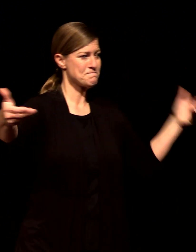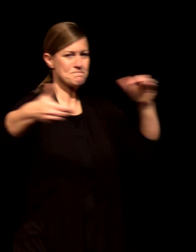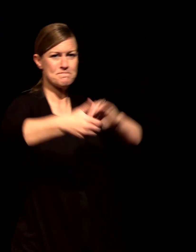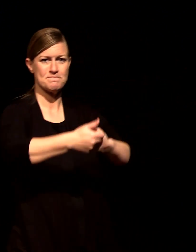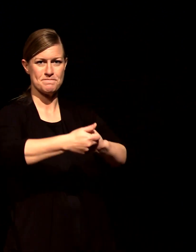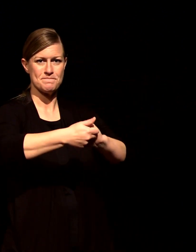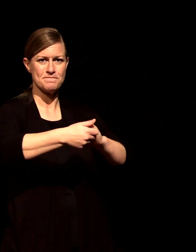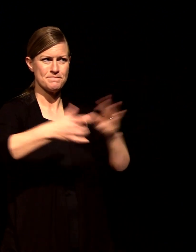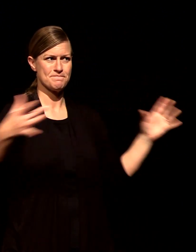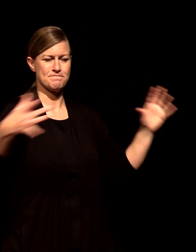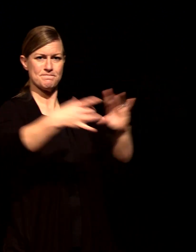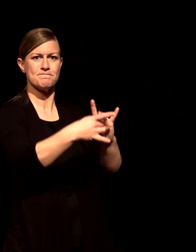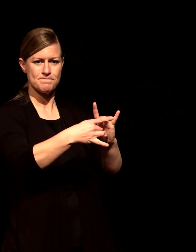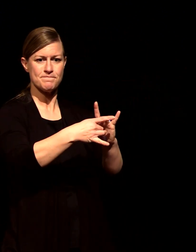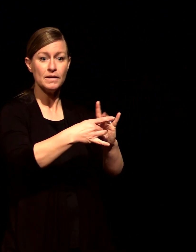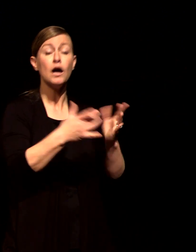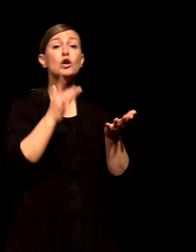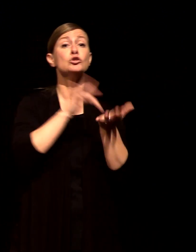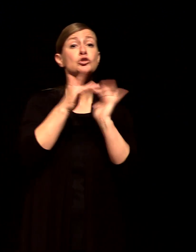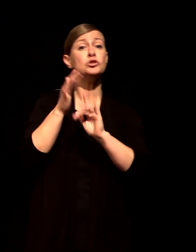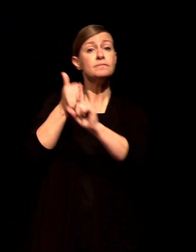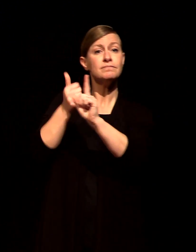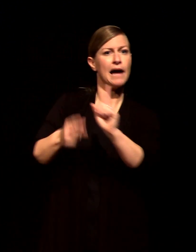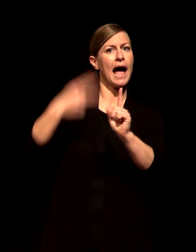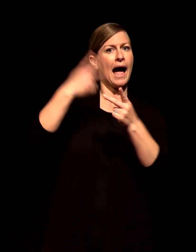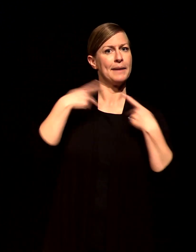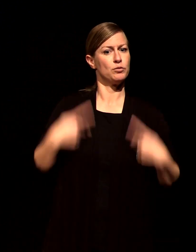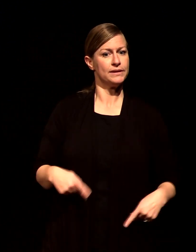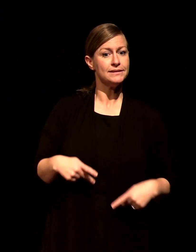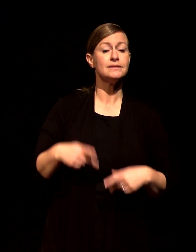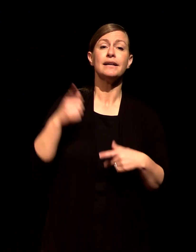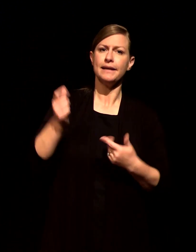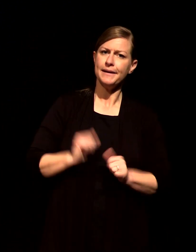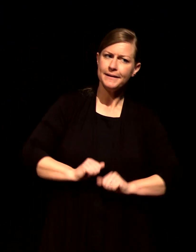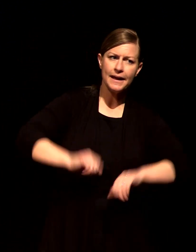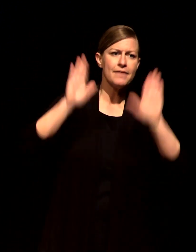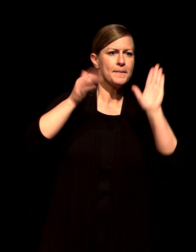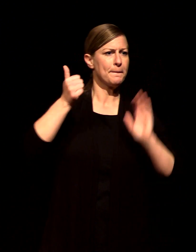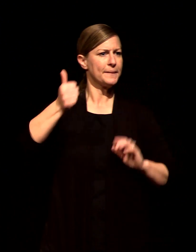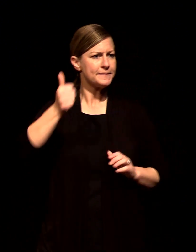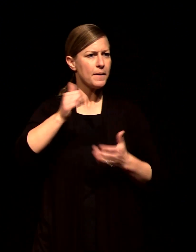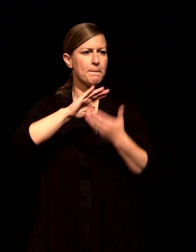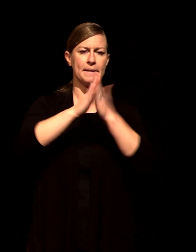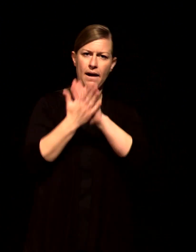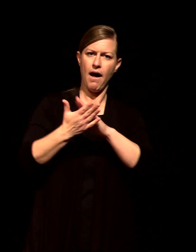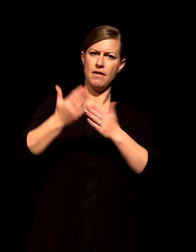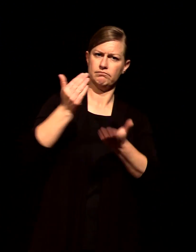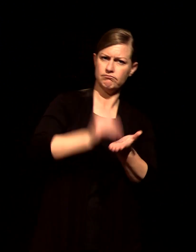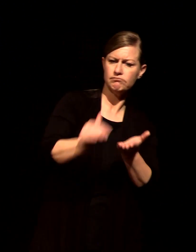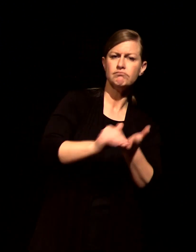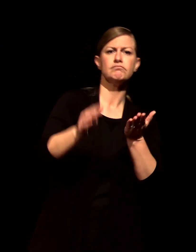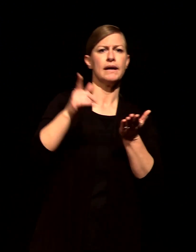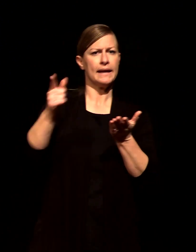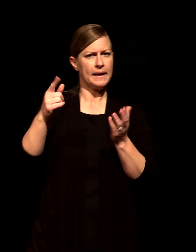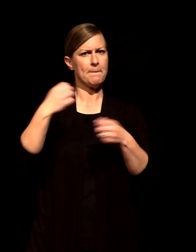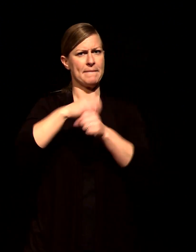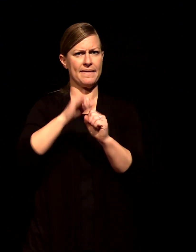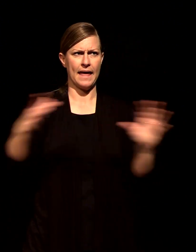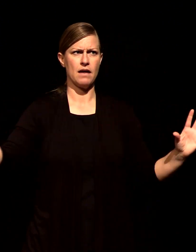the final atoning sacrifice to cover all of our sin he bridged that gap he created a way for us to get